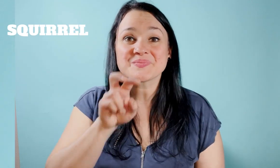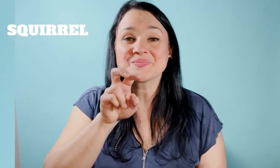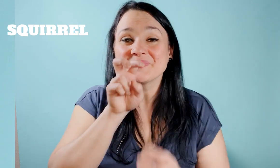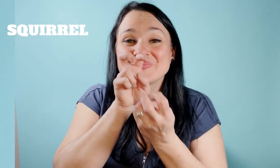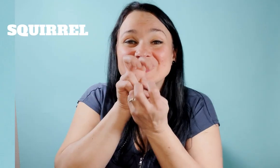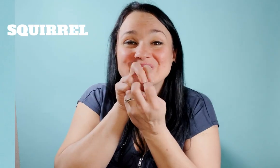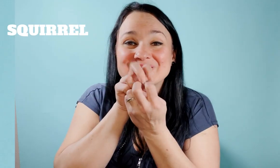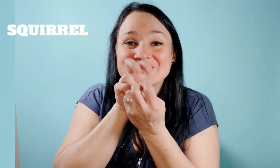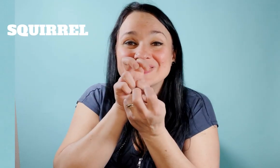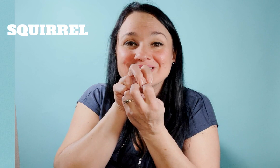squirrel